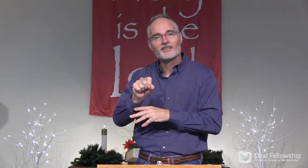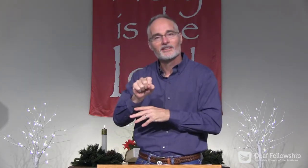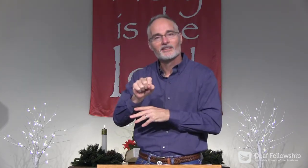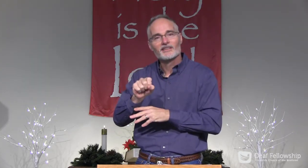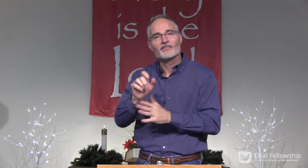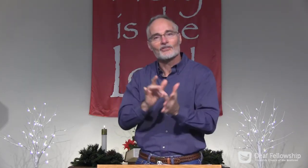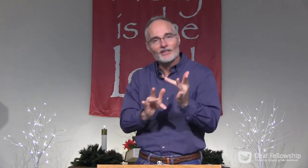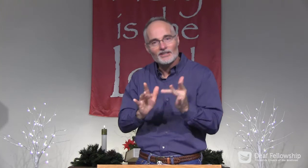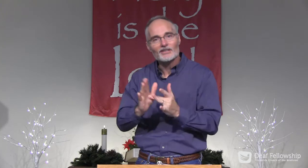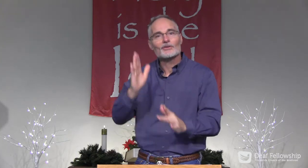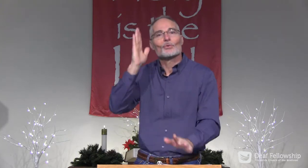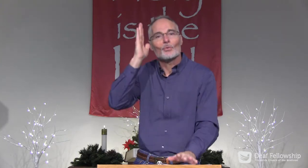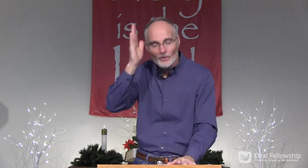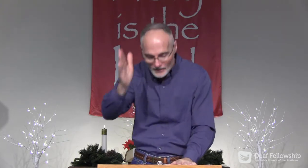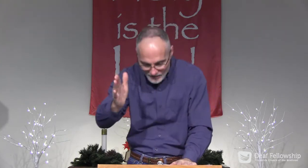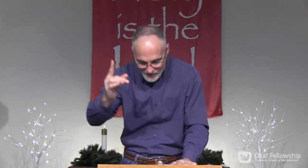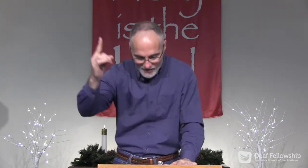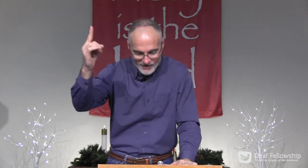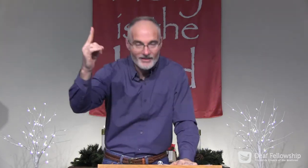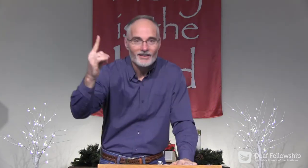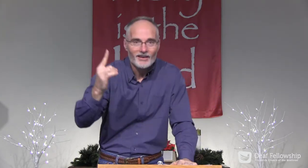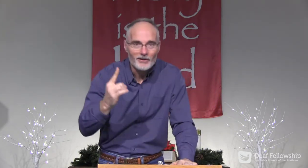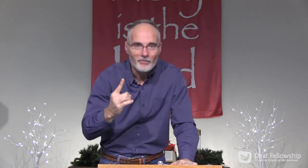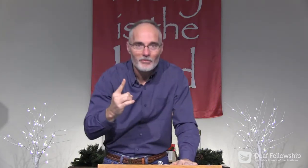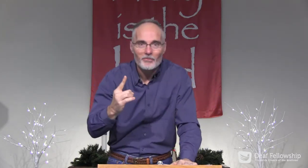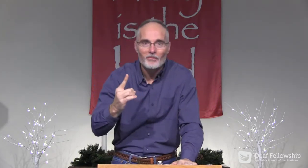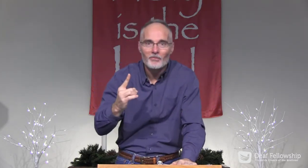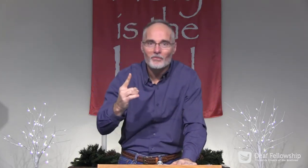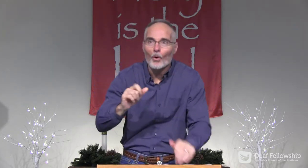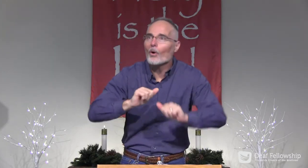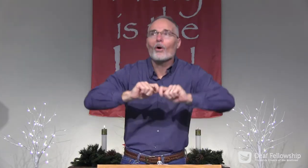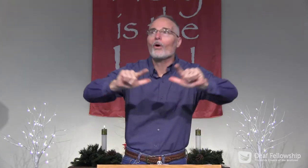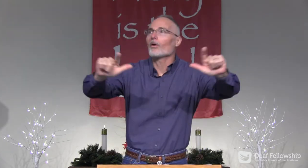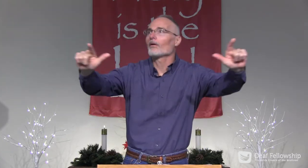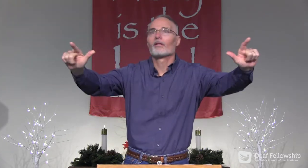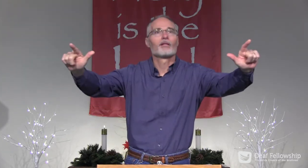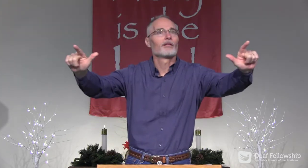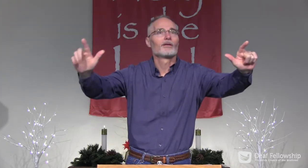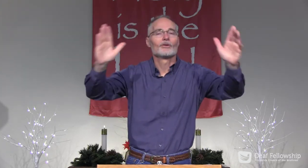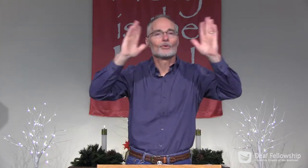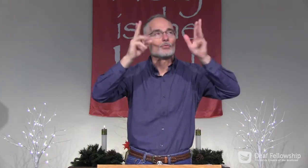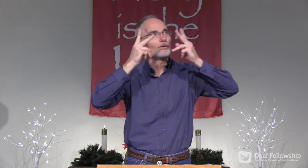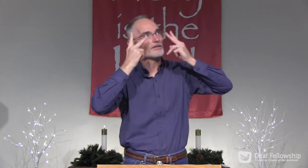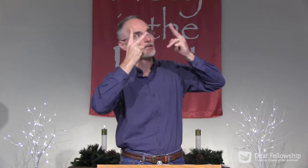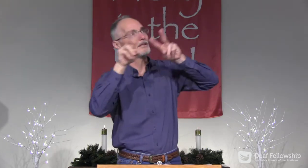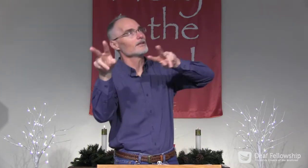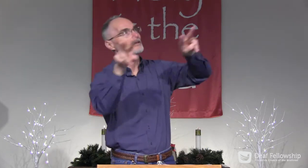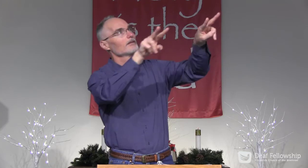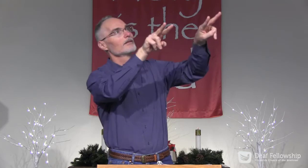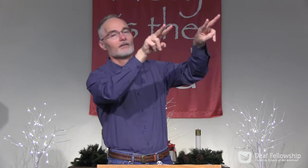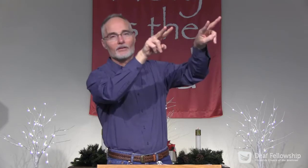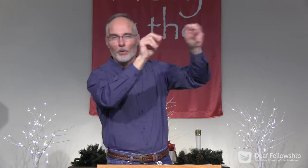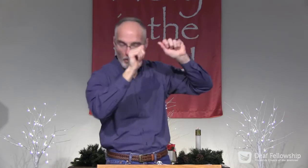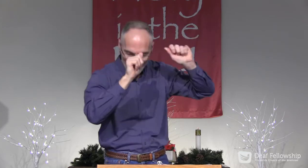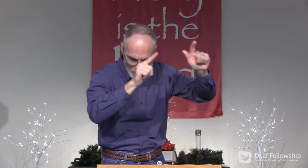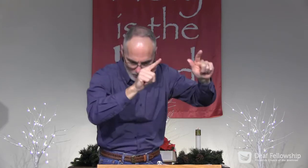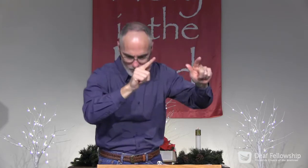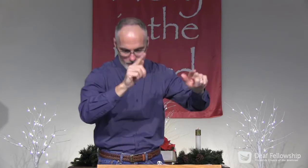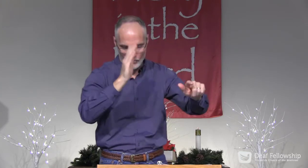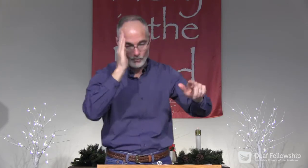wow, have great news that Jesus will come. All will see Him.